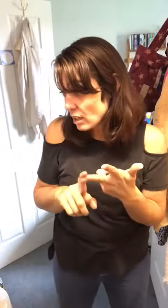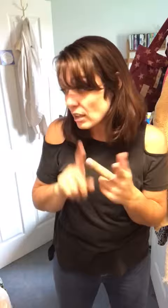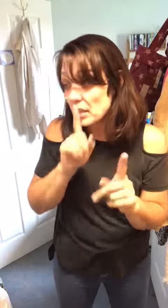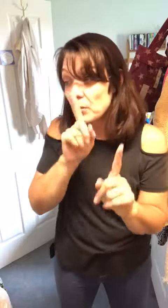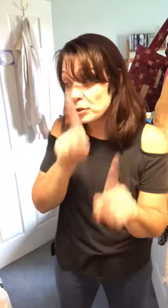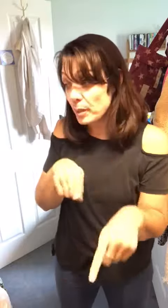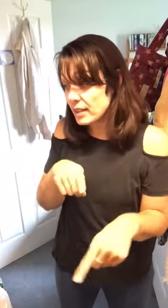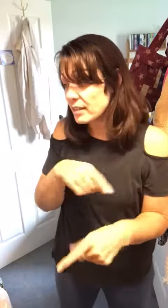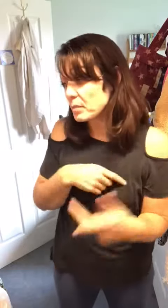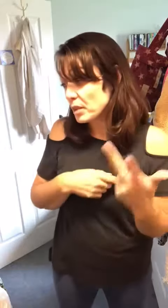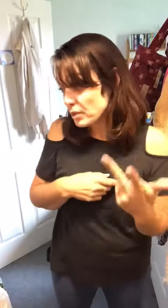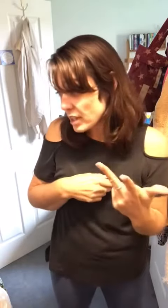Response number three.